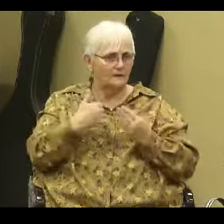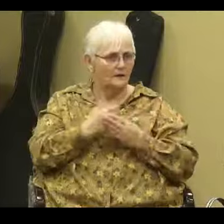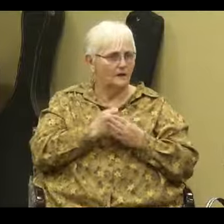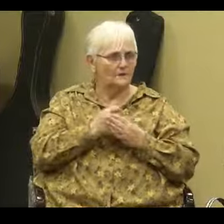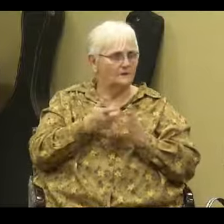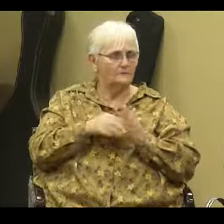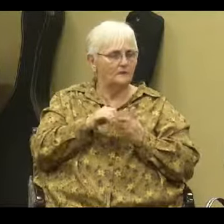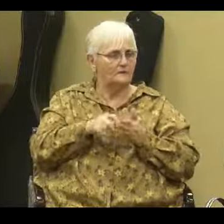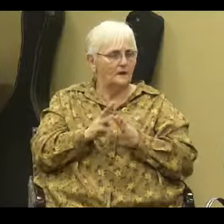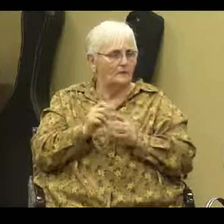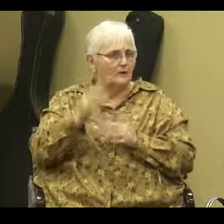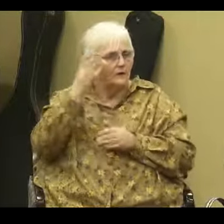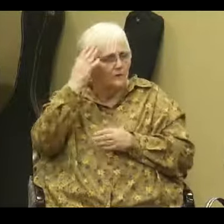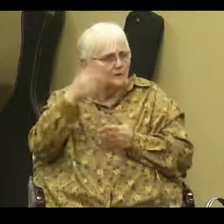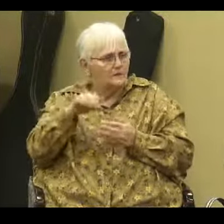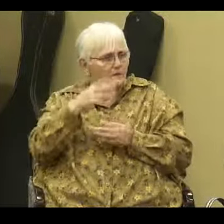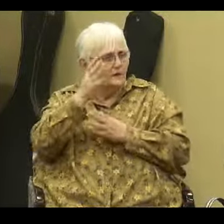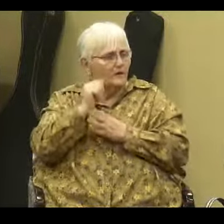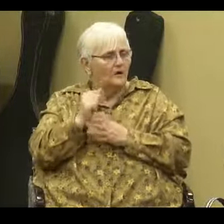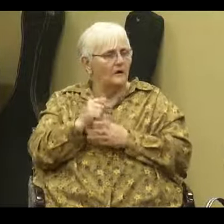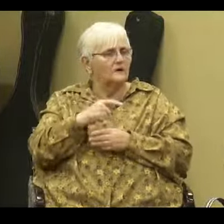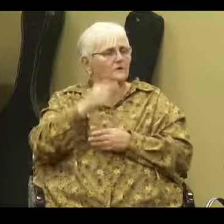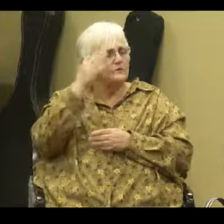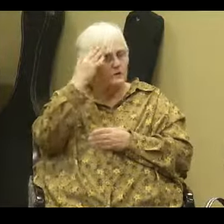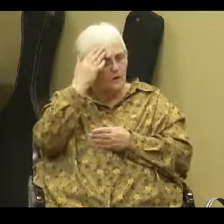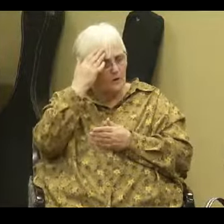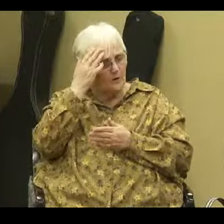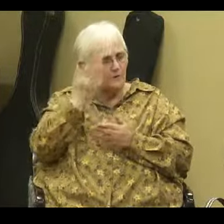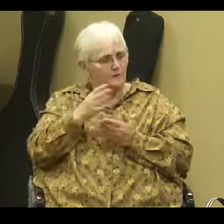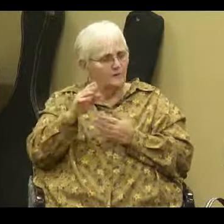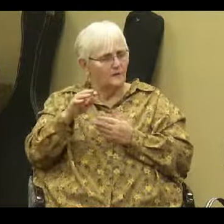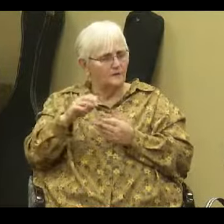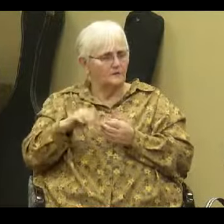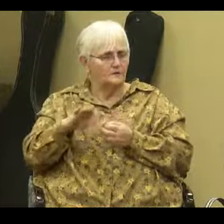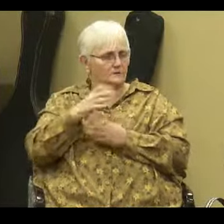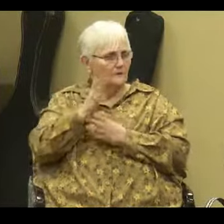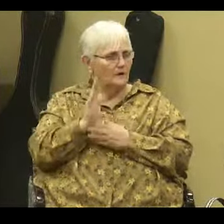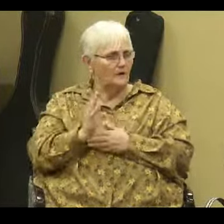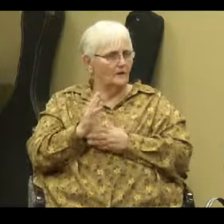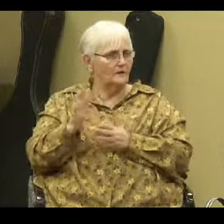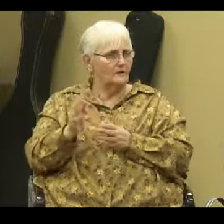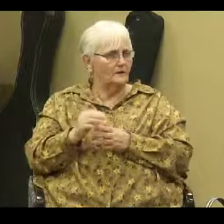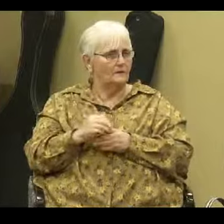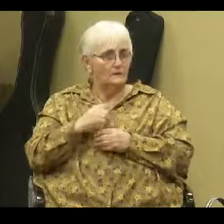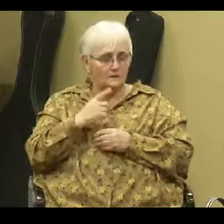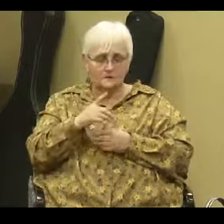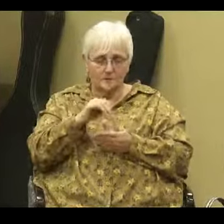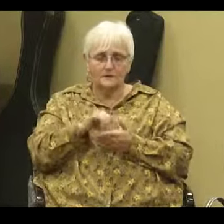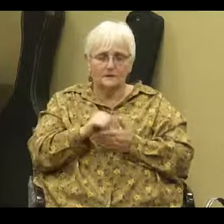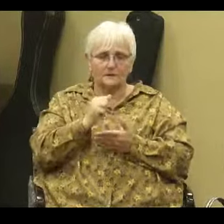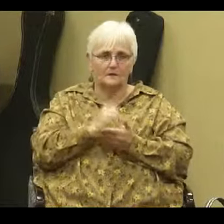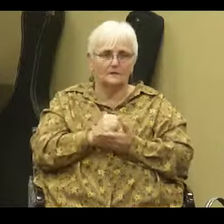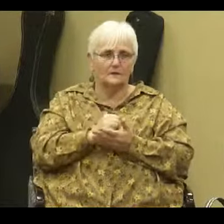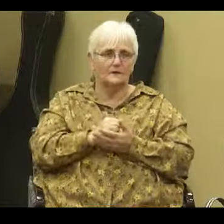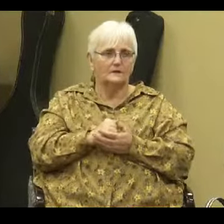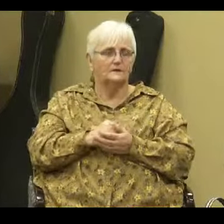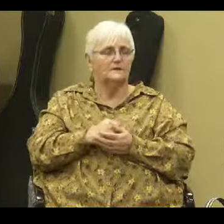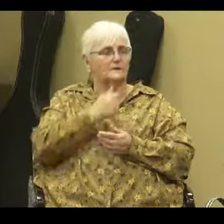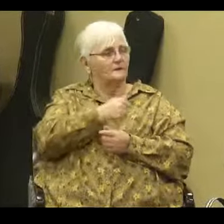Amen. If you know the things of God, you know you know the things of God. There's nothing wrong with saying I know the things of God. Hallelujah. And so, I know the things of God. Not